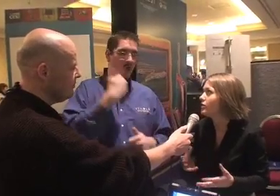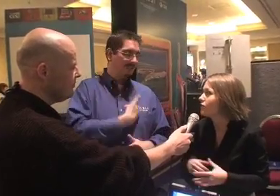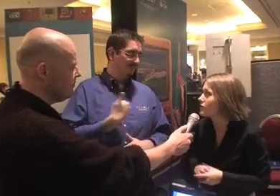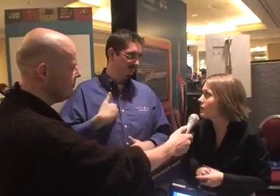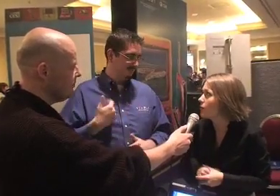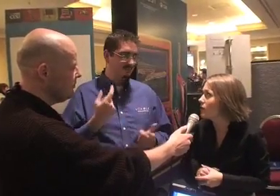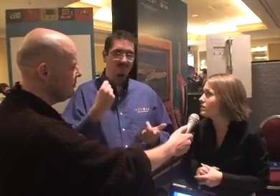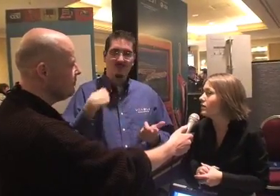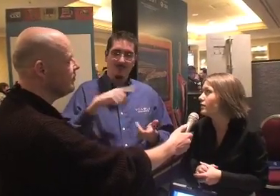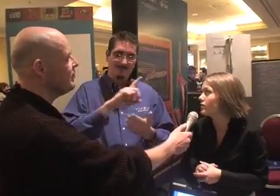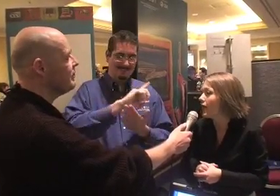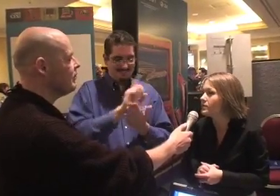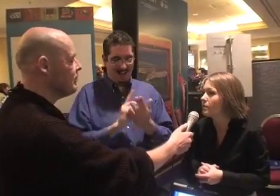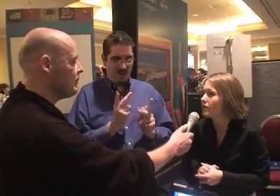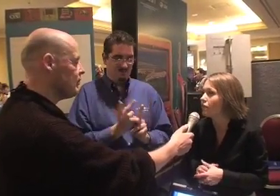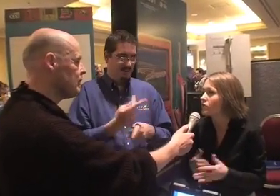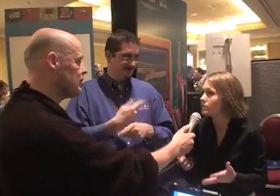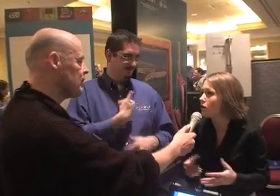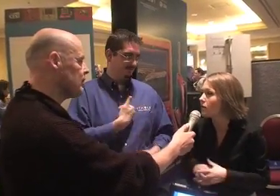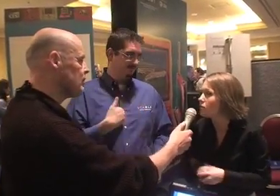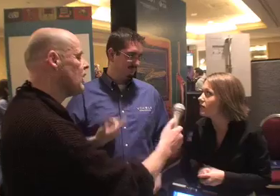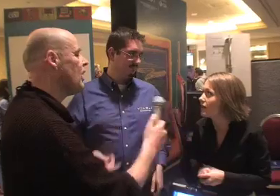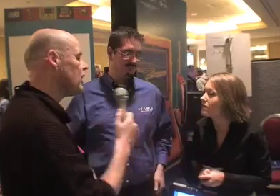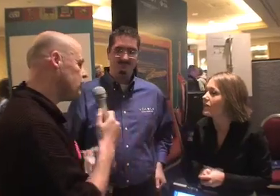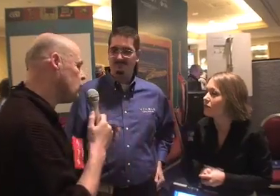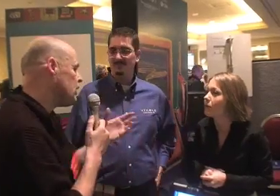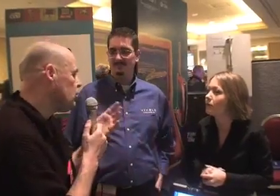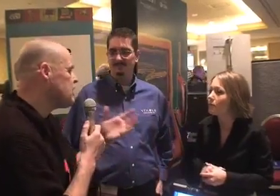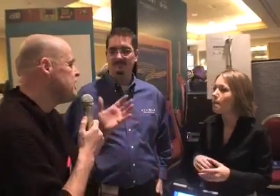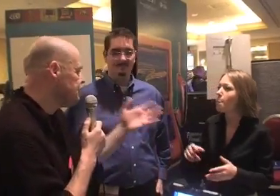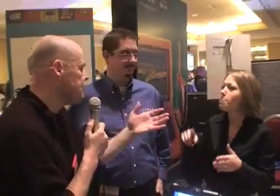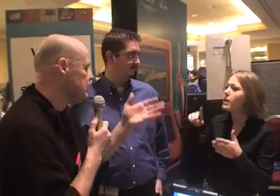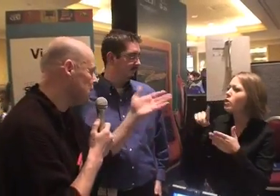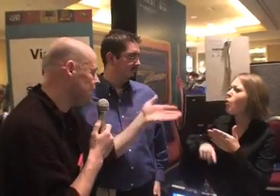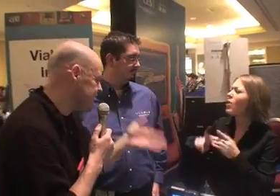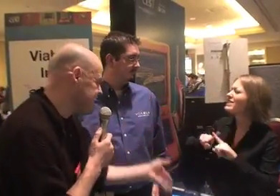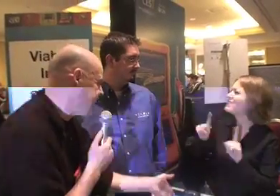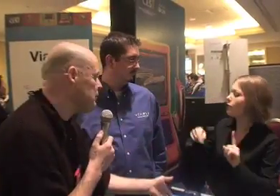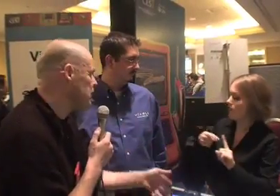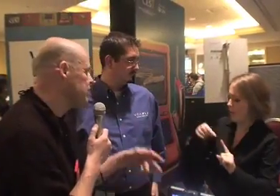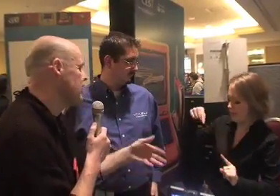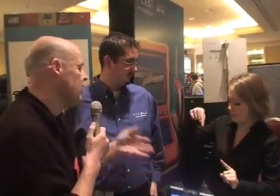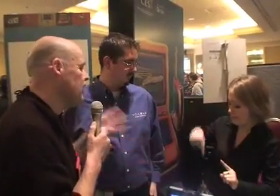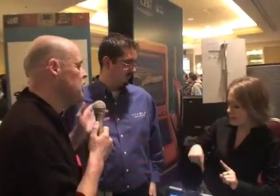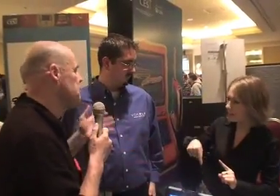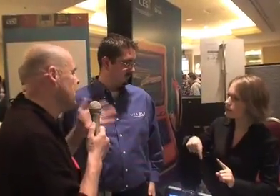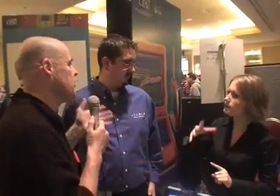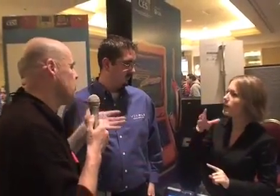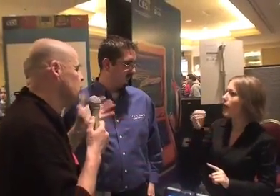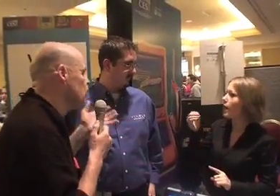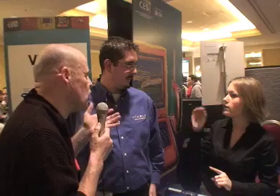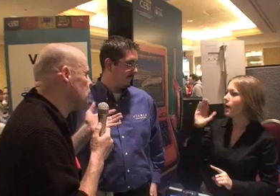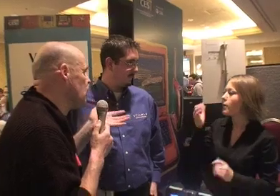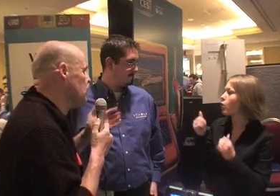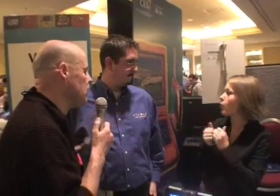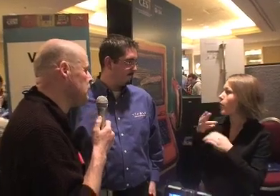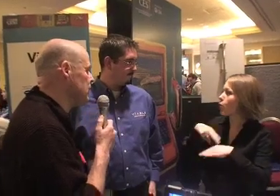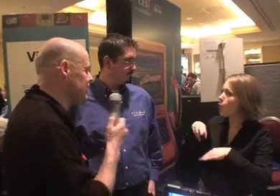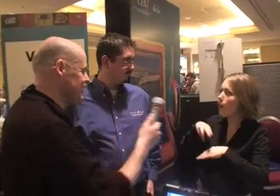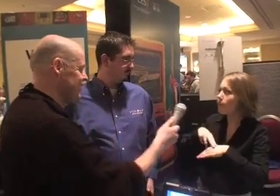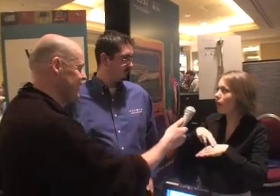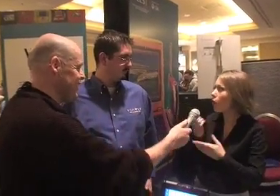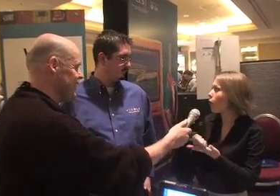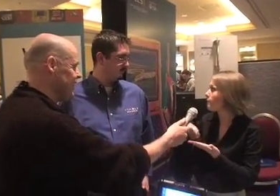Sony, for example, wants to develop something for a small community like this. Okay, so what is different about this tablet compared to normal